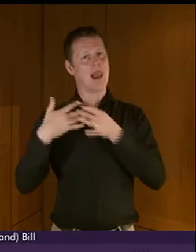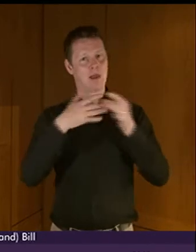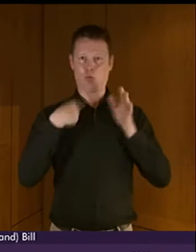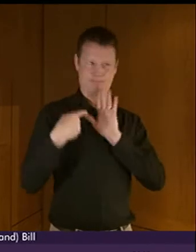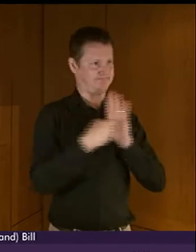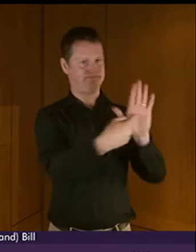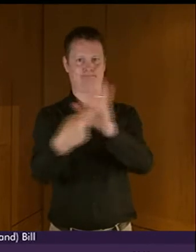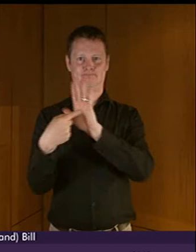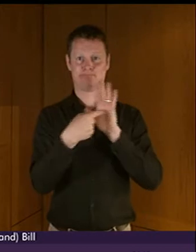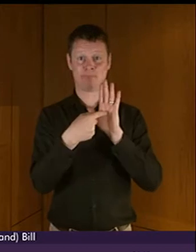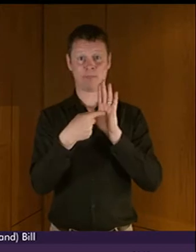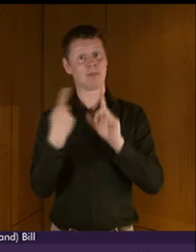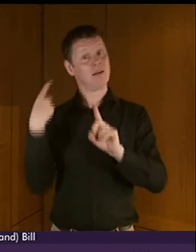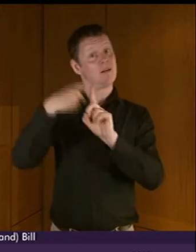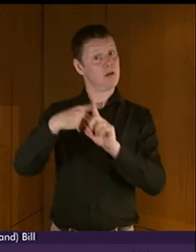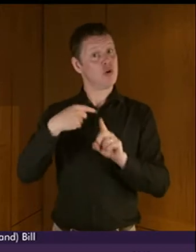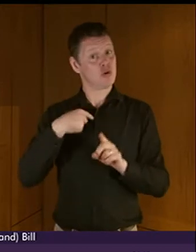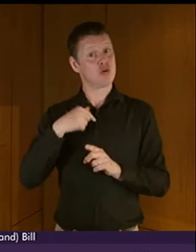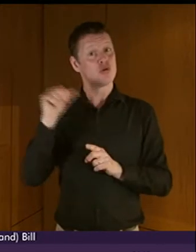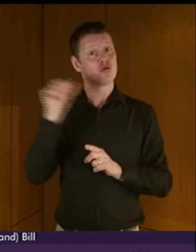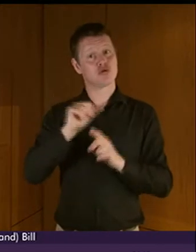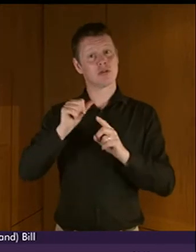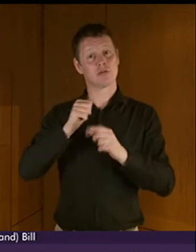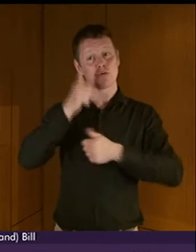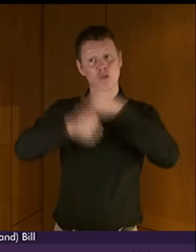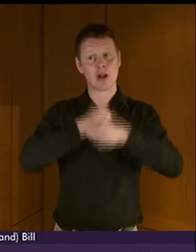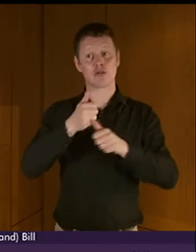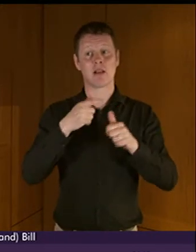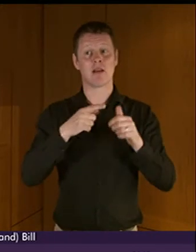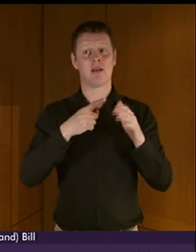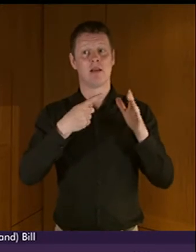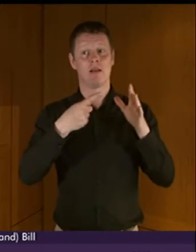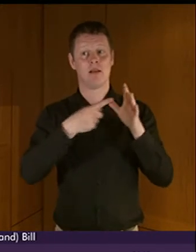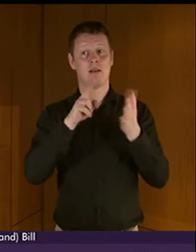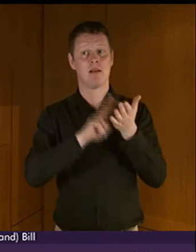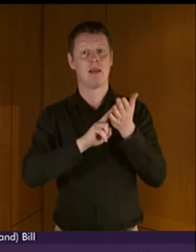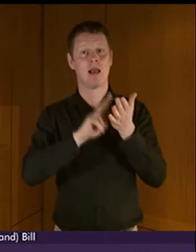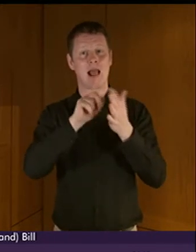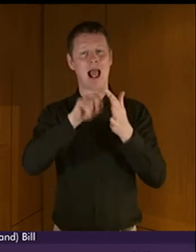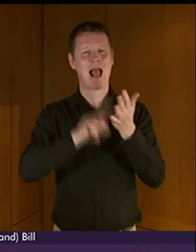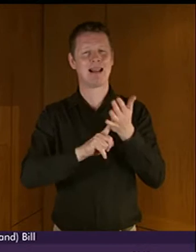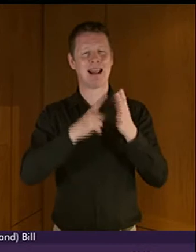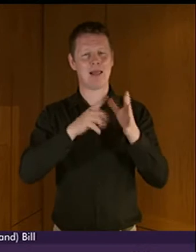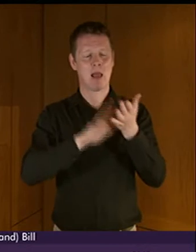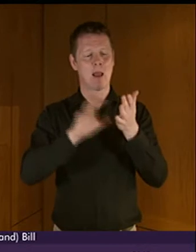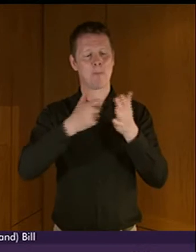should also congratulate Anila McKenna, our Equalities Manager in Parliament.